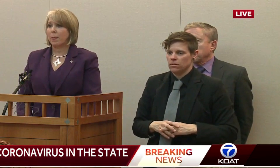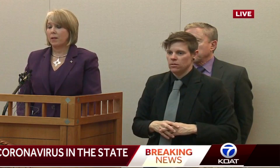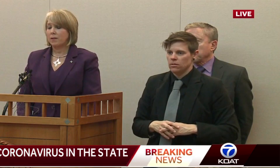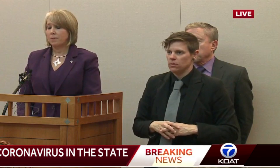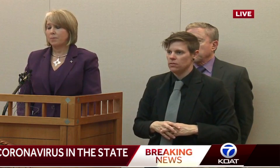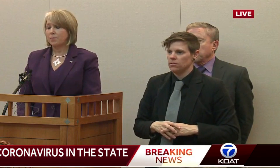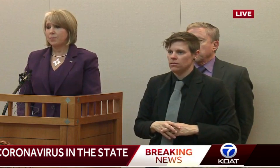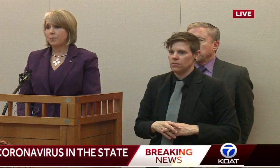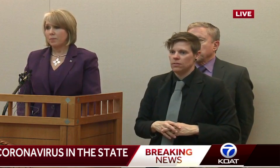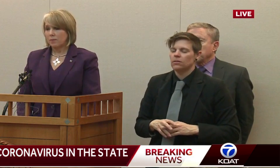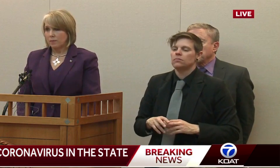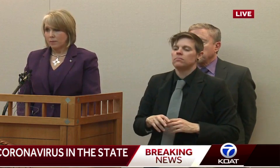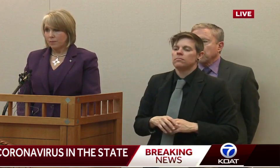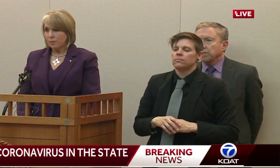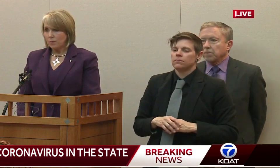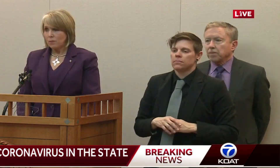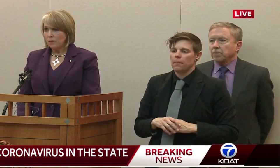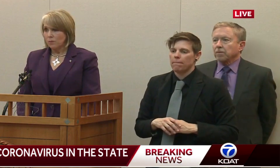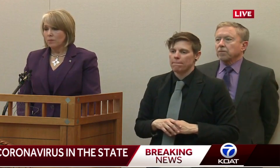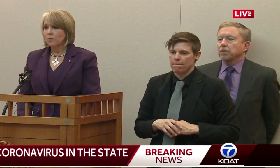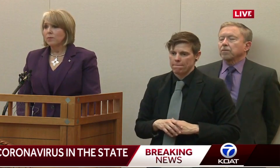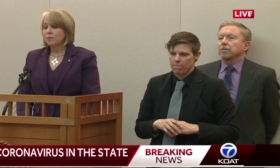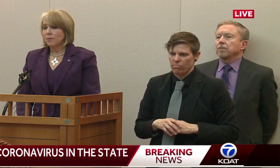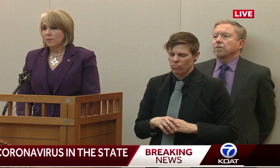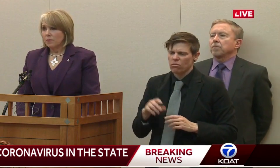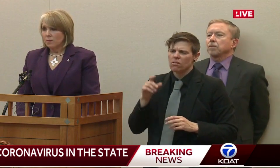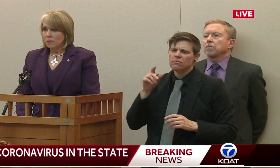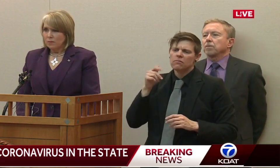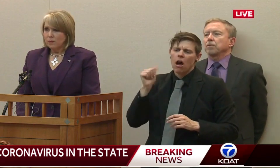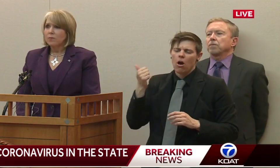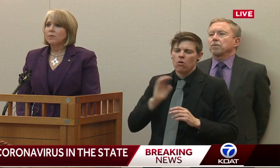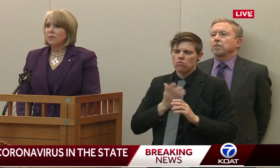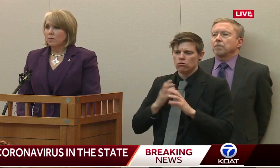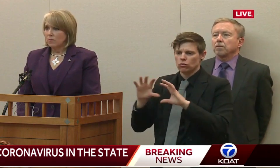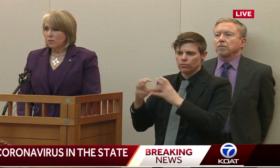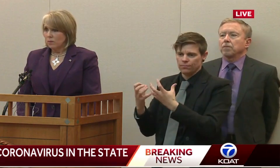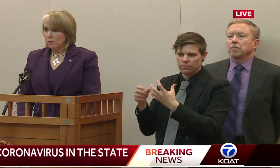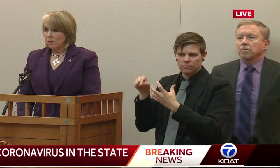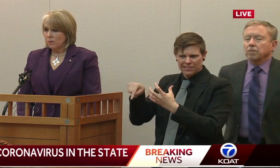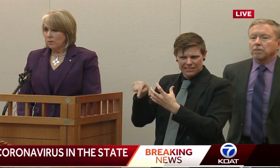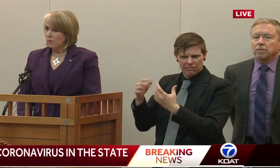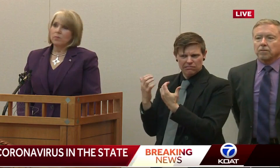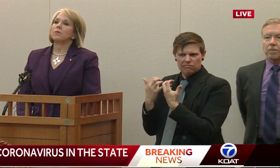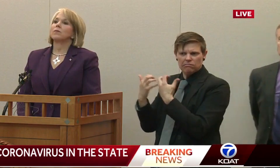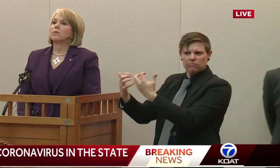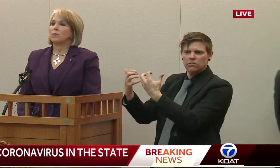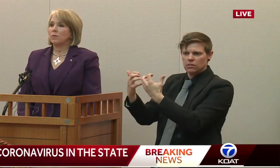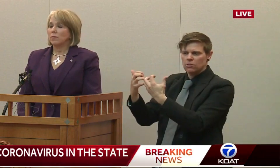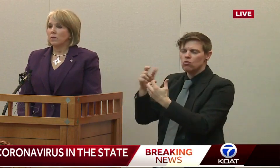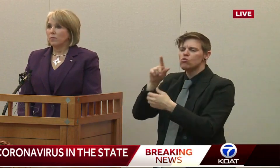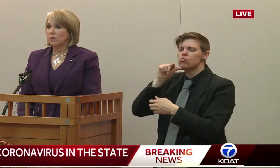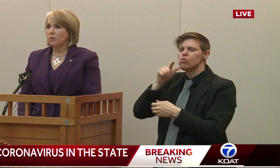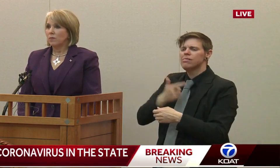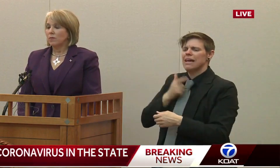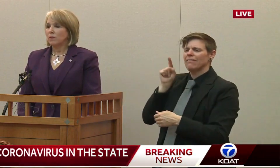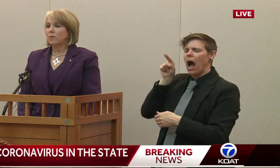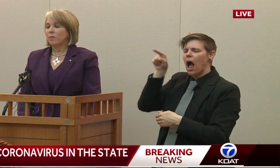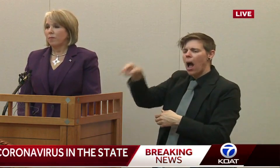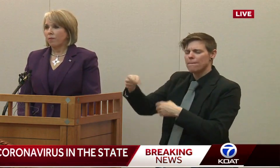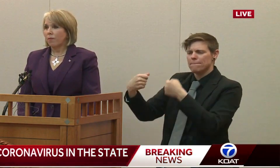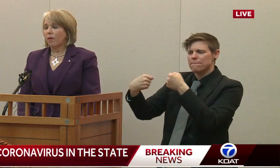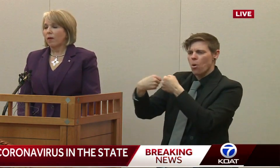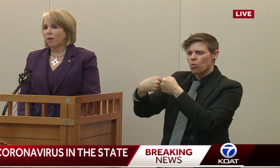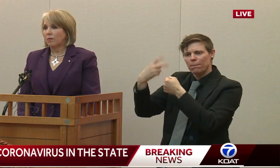you. no, that's fine. So another question from our Spanish-speaking audience, especially the families that live on the border, they're worried about the border being closed or just